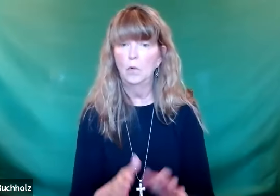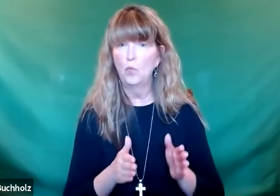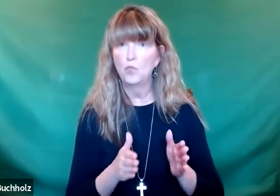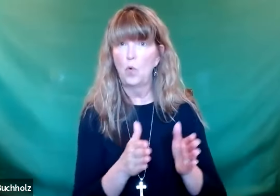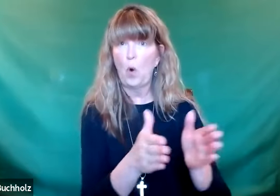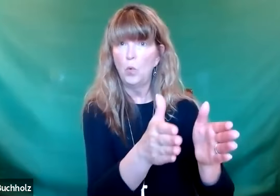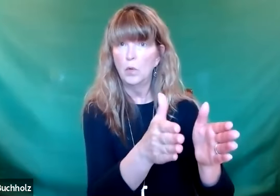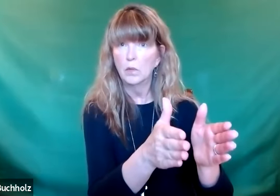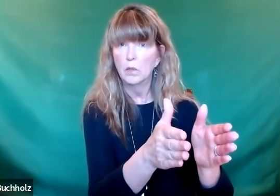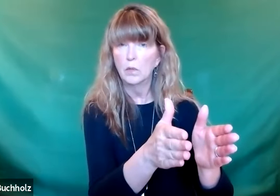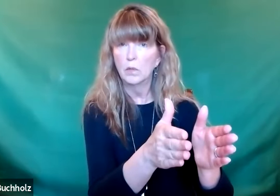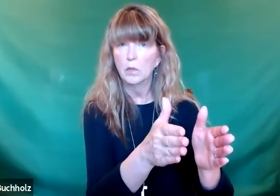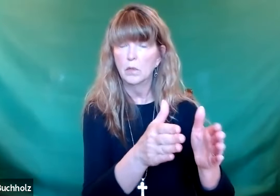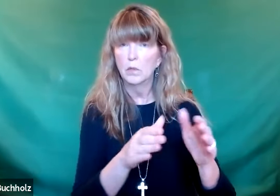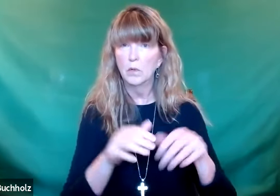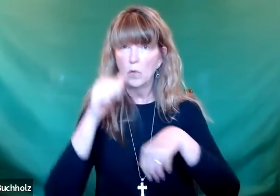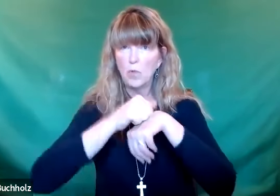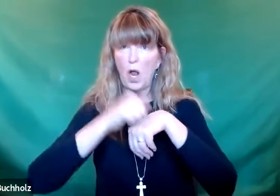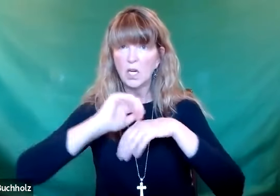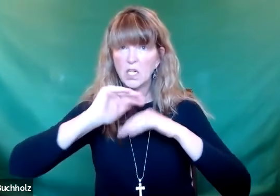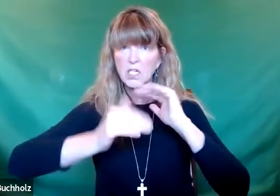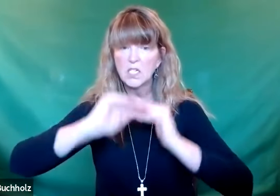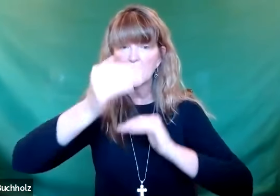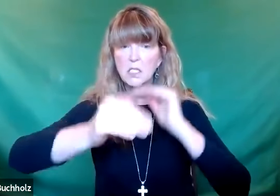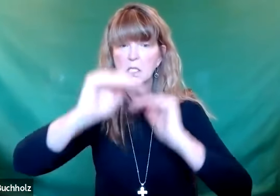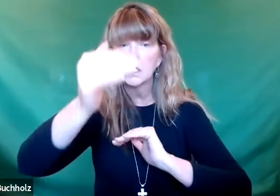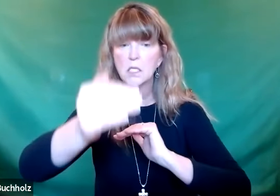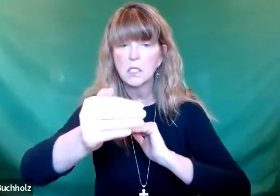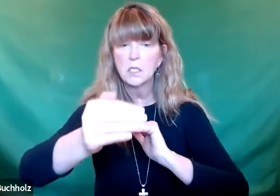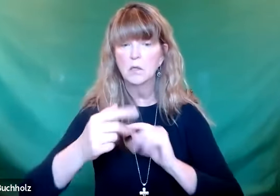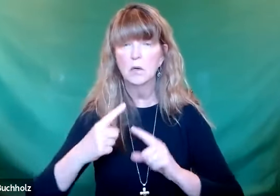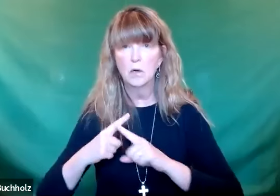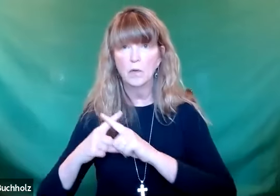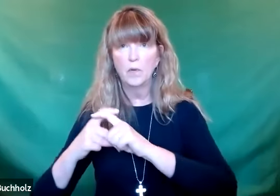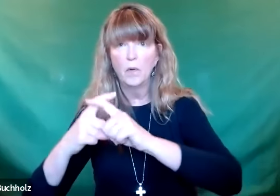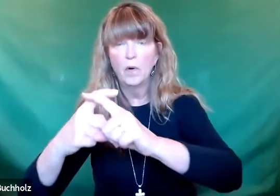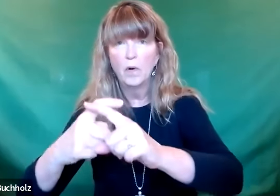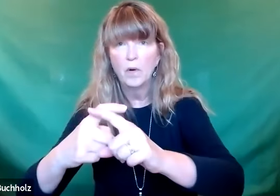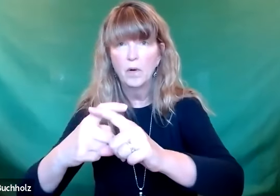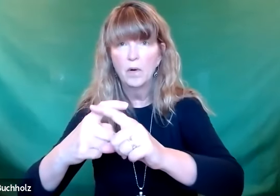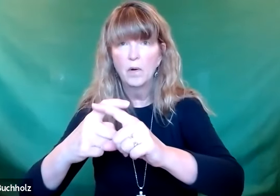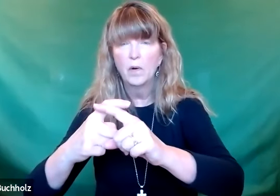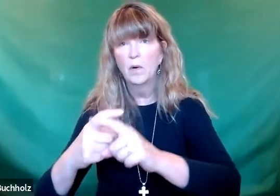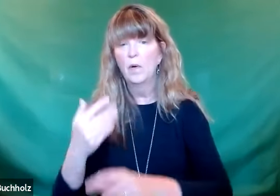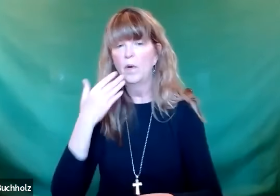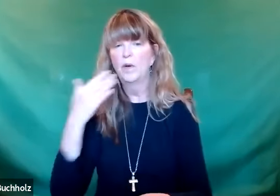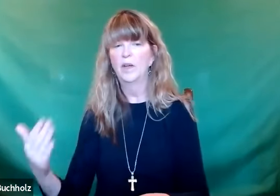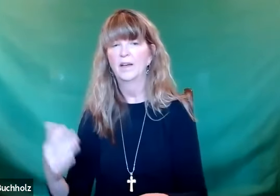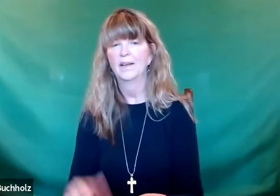I want you to think, what's your soil? Are you the path? Are you the rocks? Is your soil full of